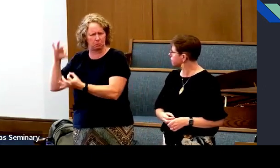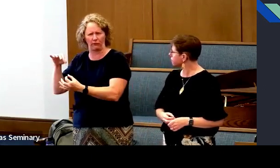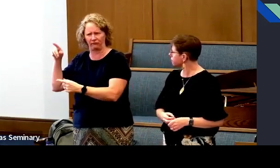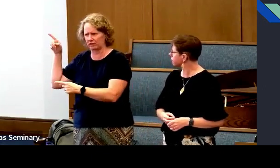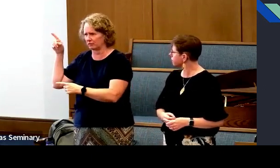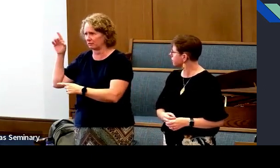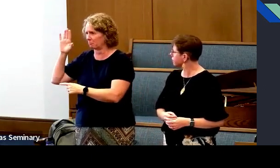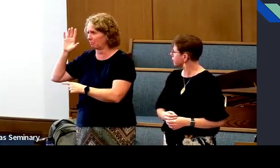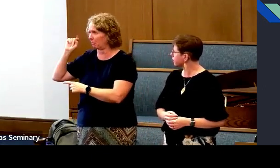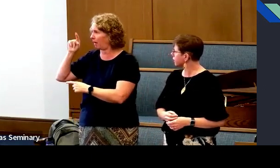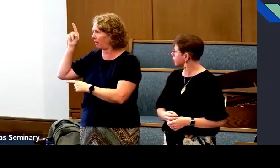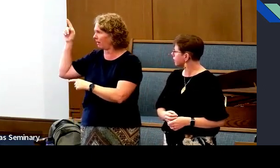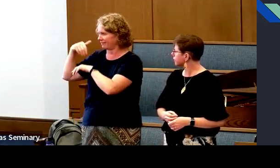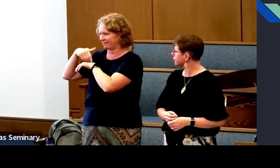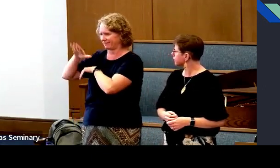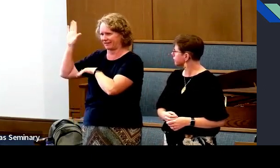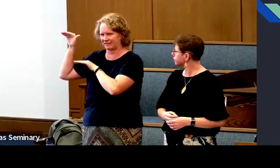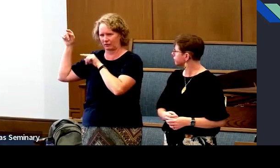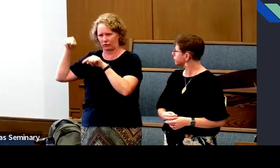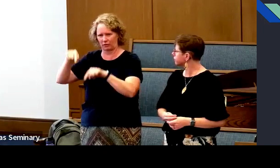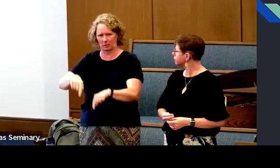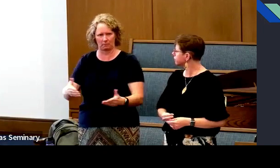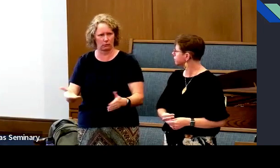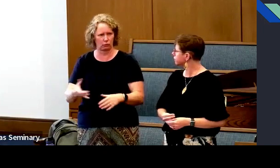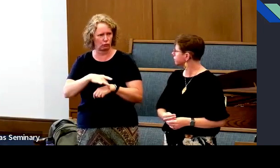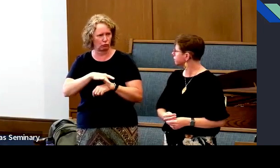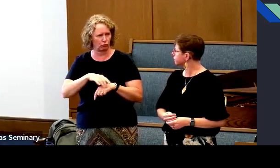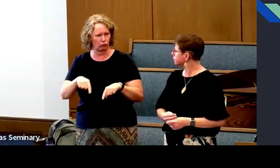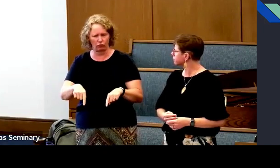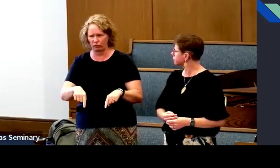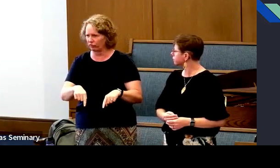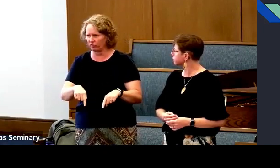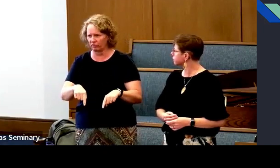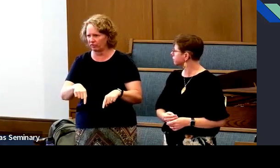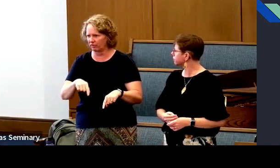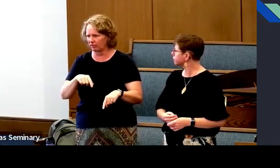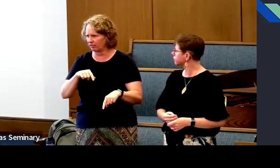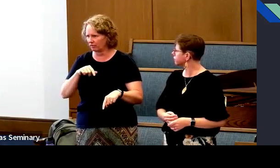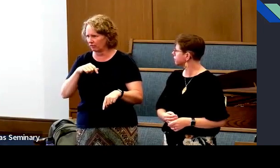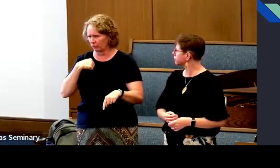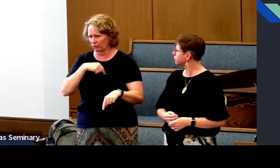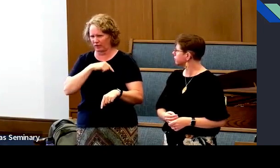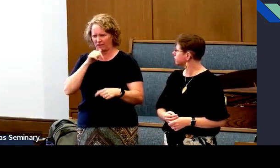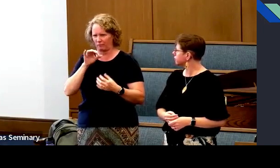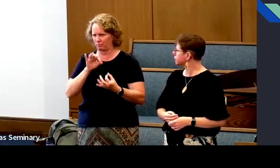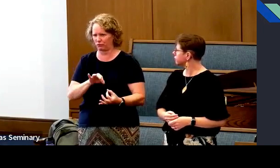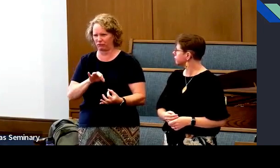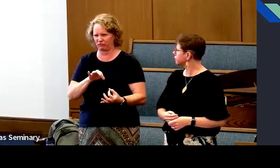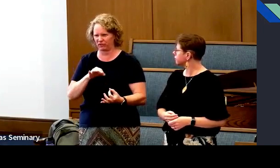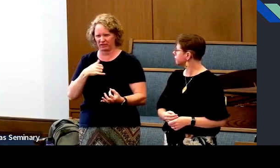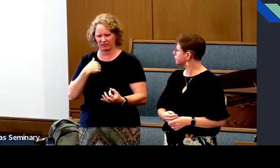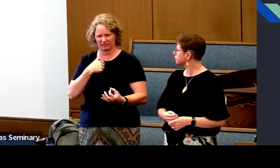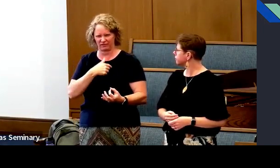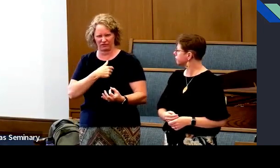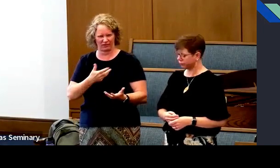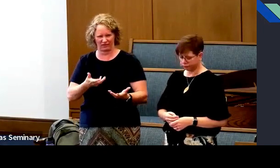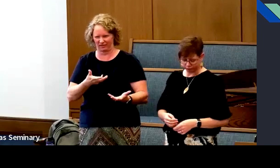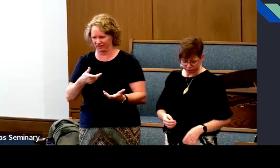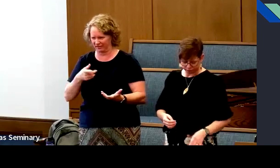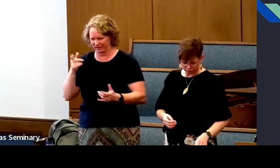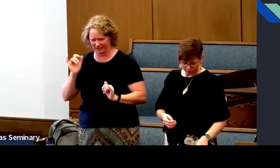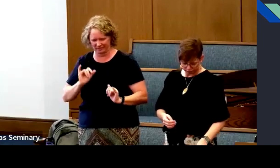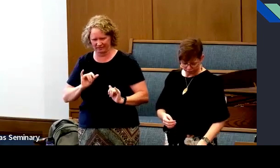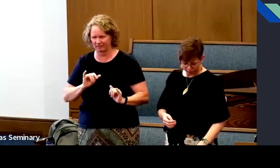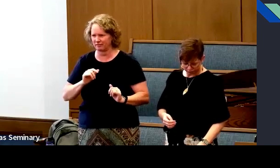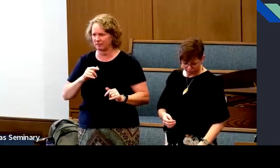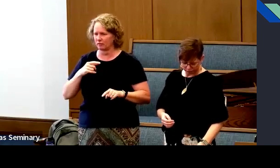the plan of salvation is a perfect plan. He sent us here to come. to earth. And we aren't